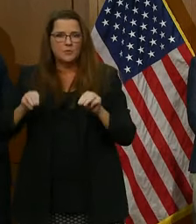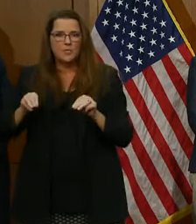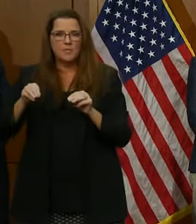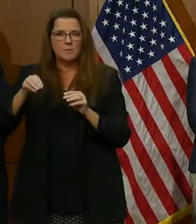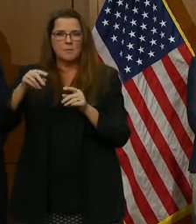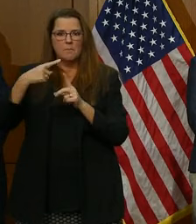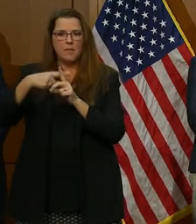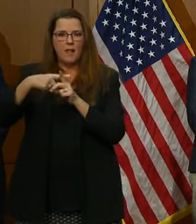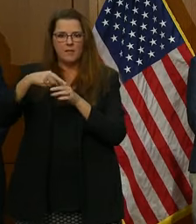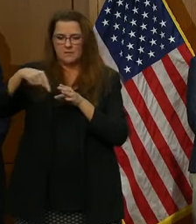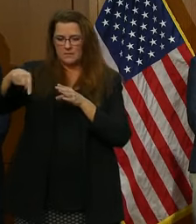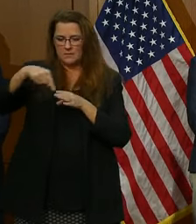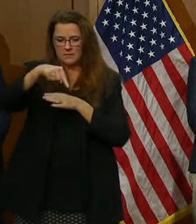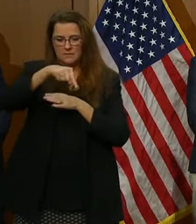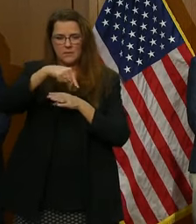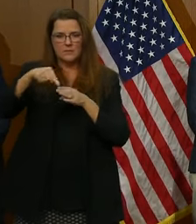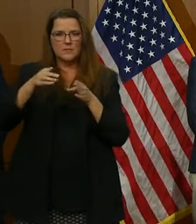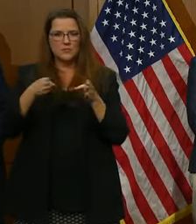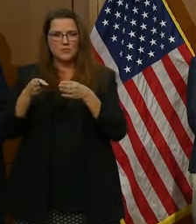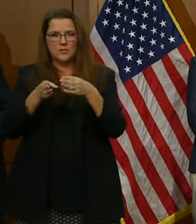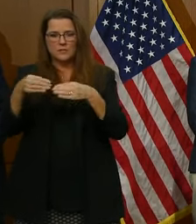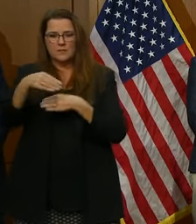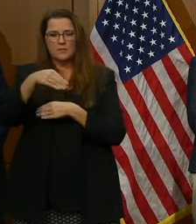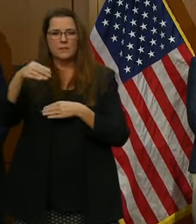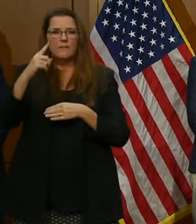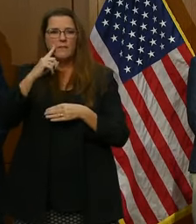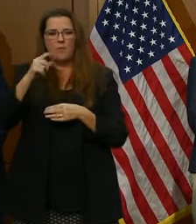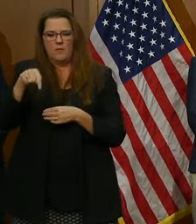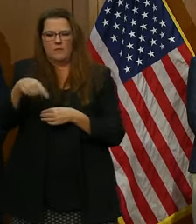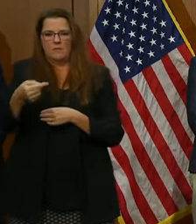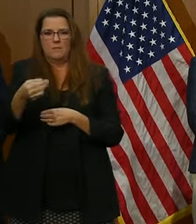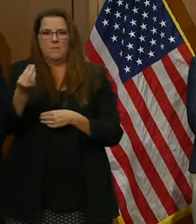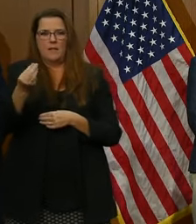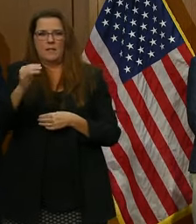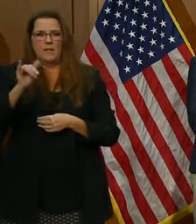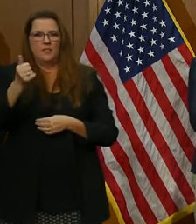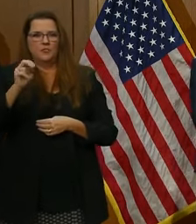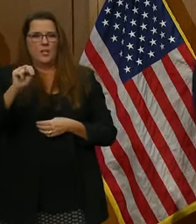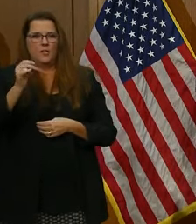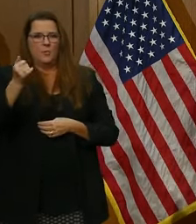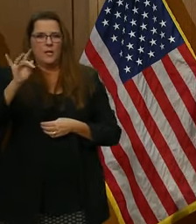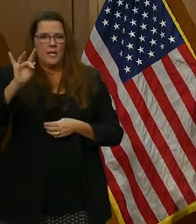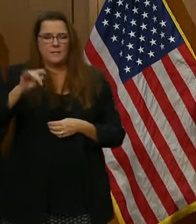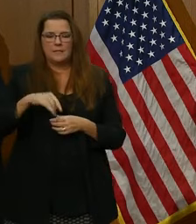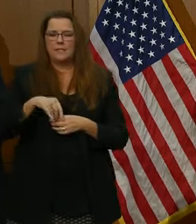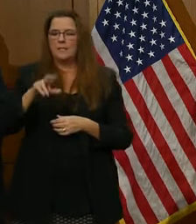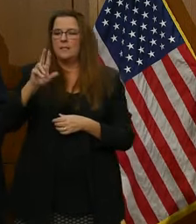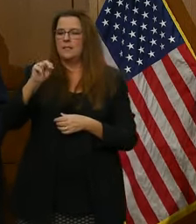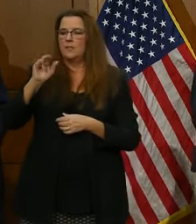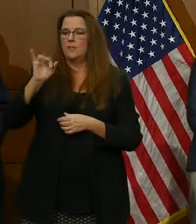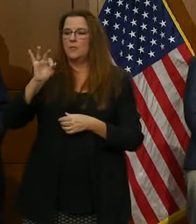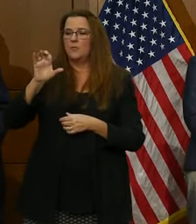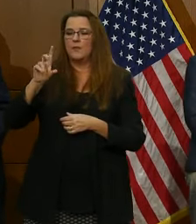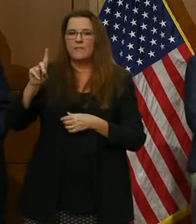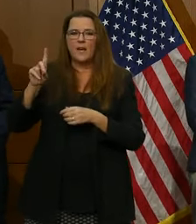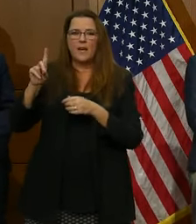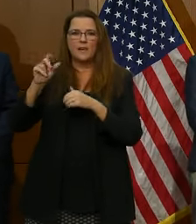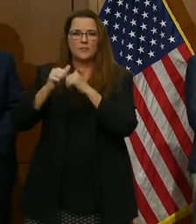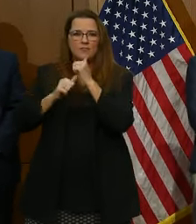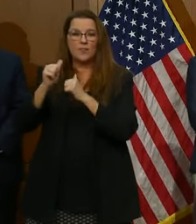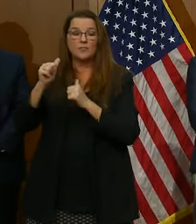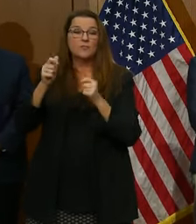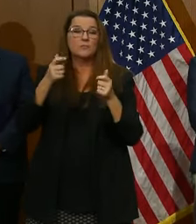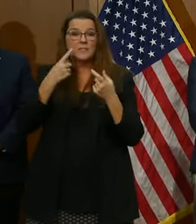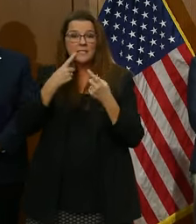neighborhoods for Monday, January 18th. The unified command structure successfully managed the 2020